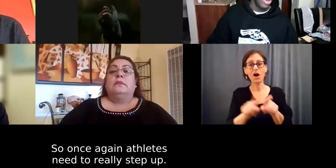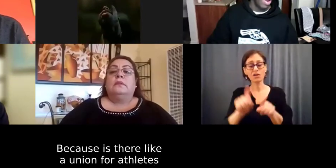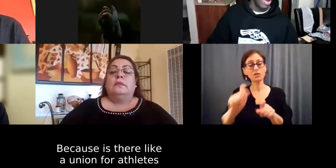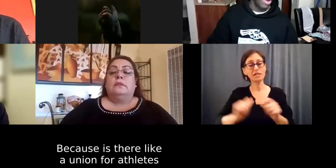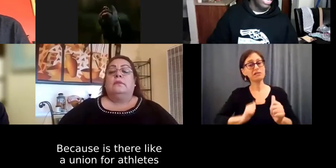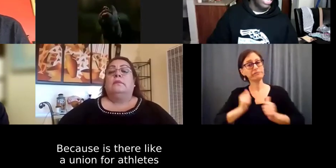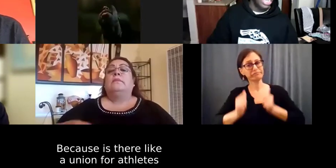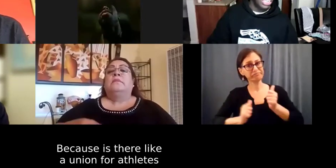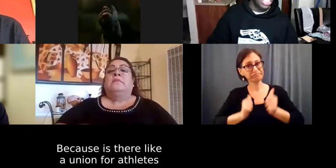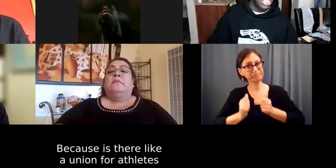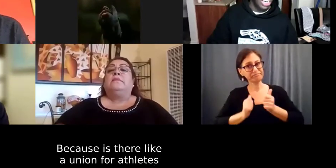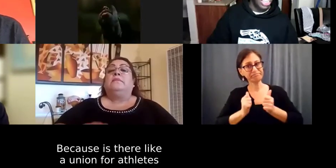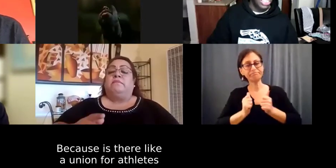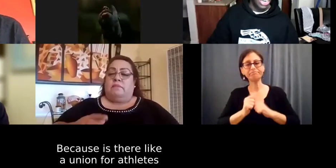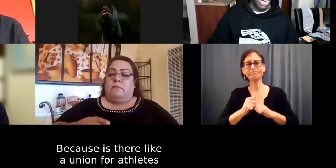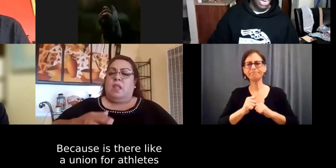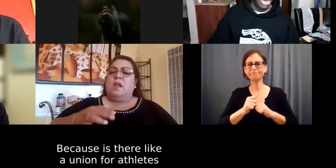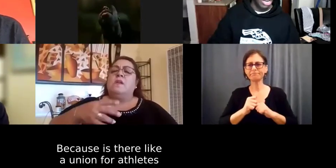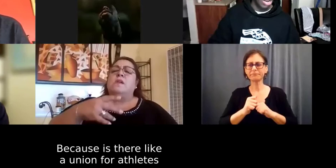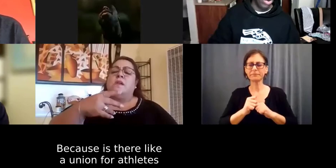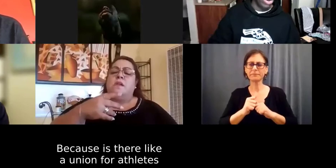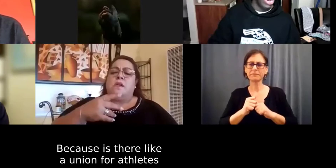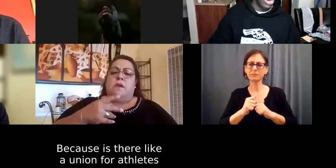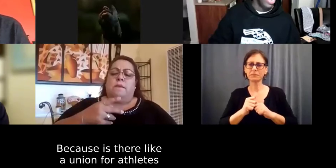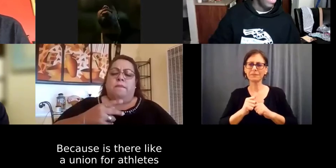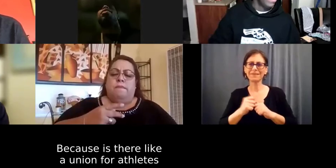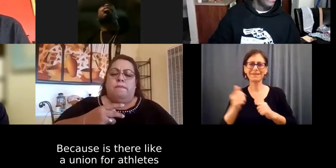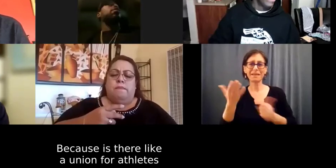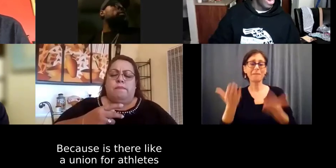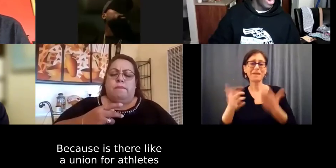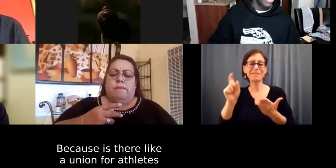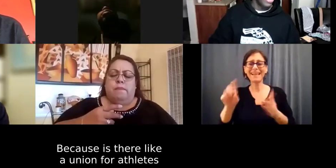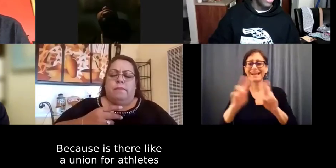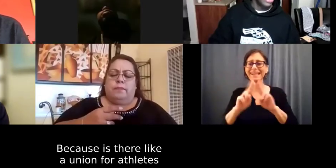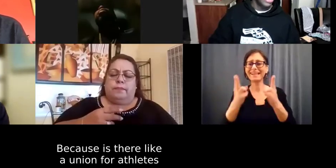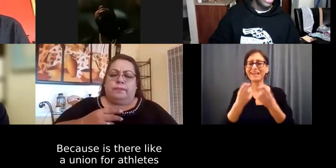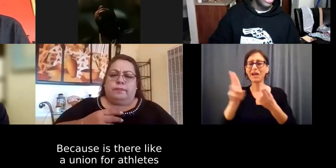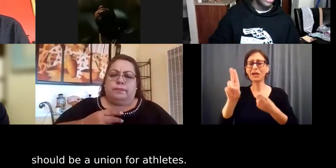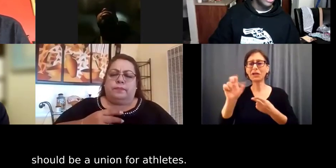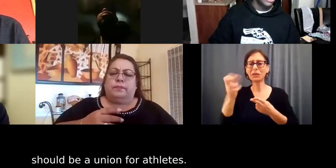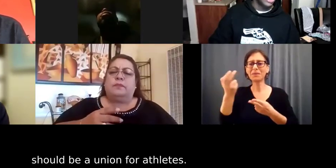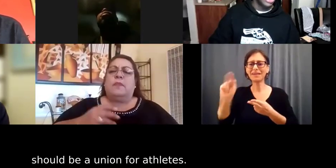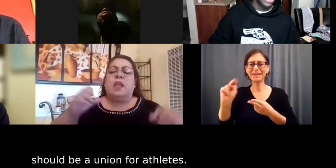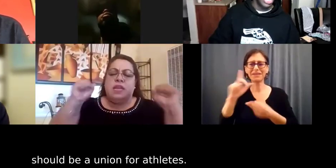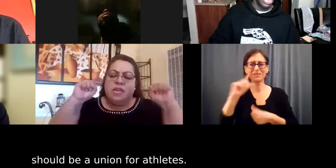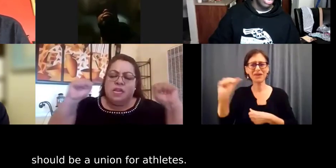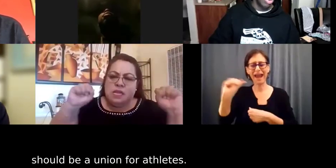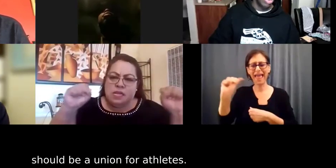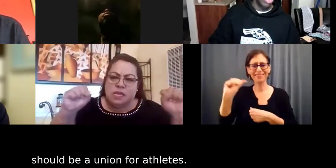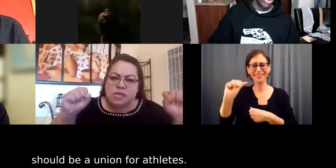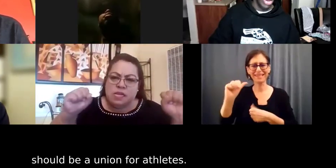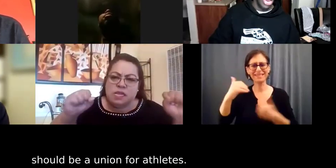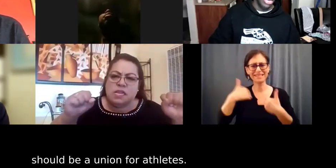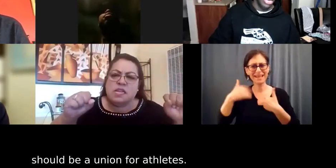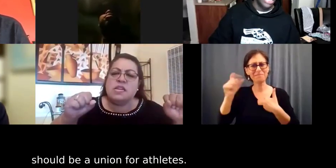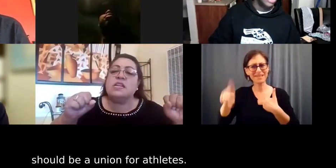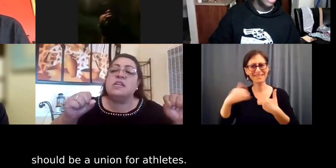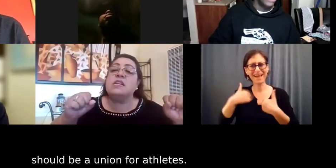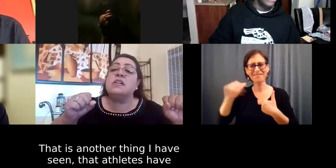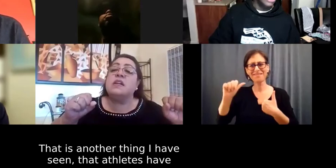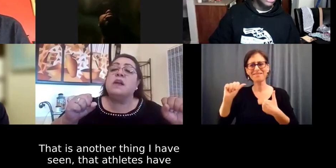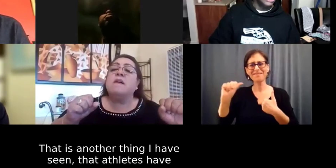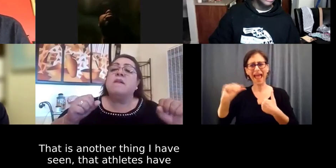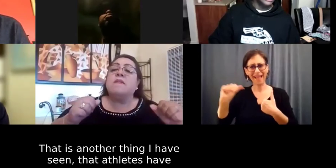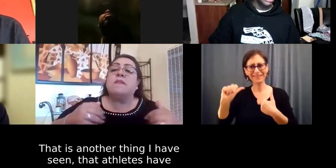up is there like a union for athletes i think something like a union for athletes